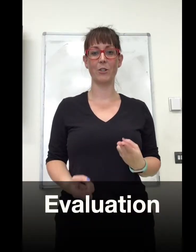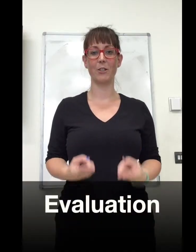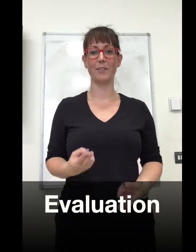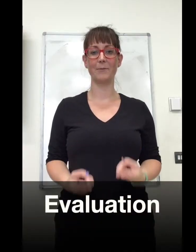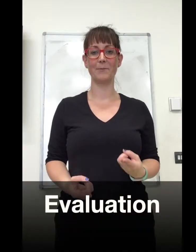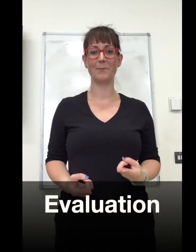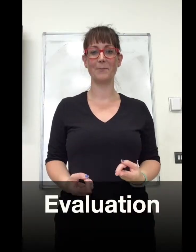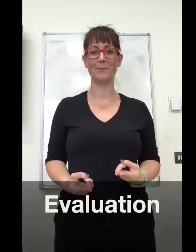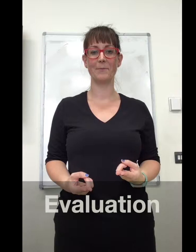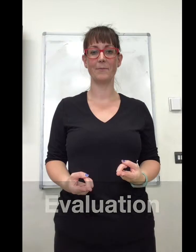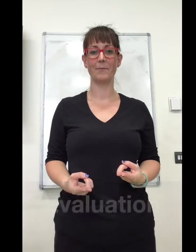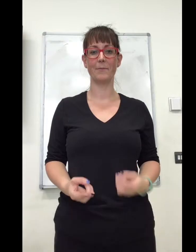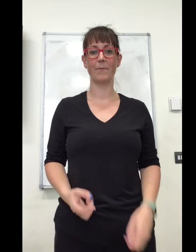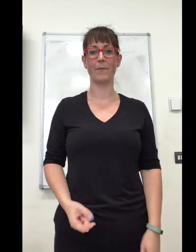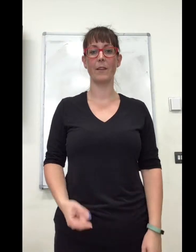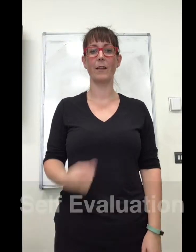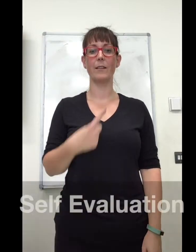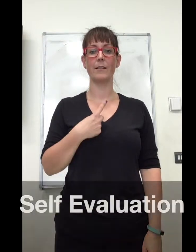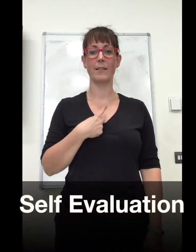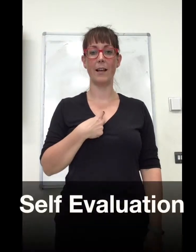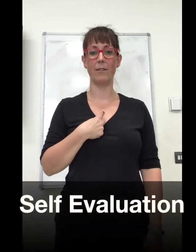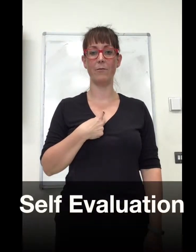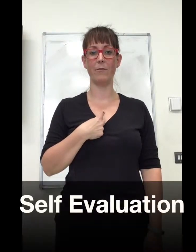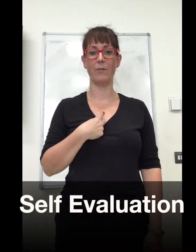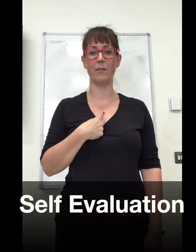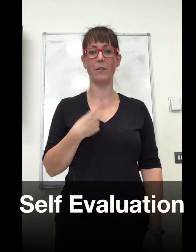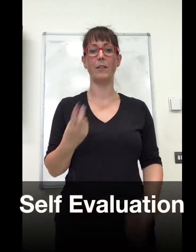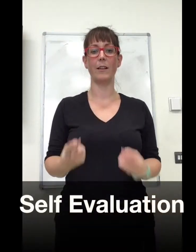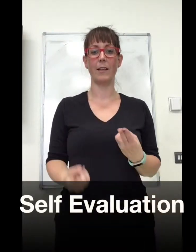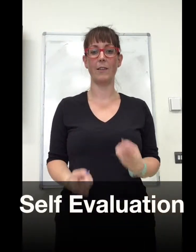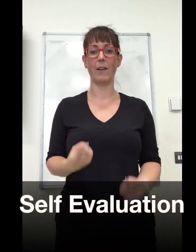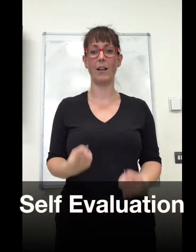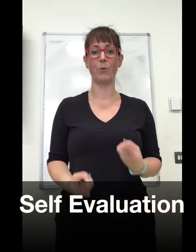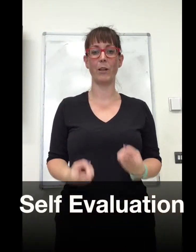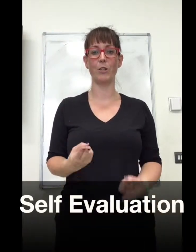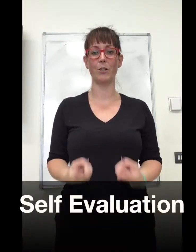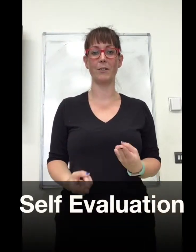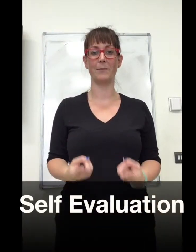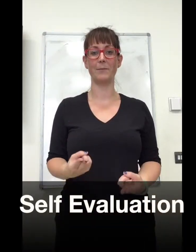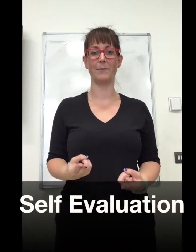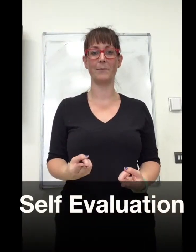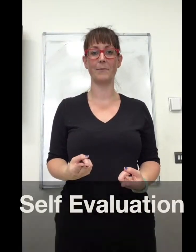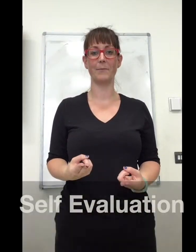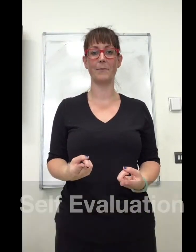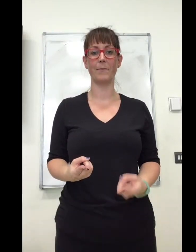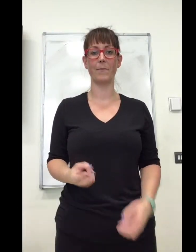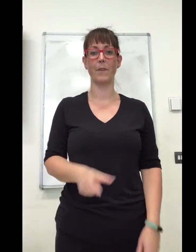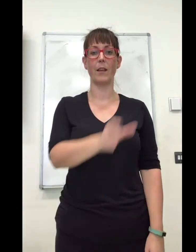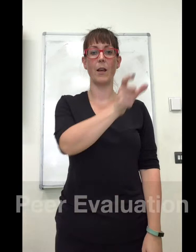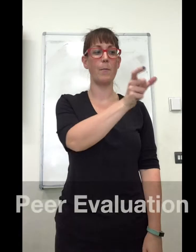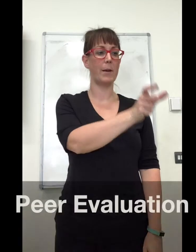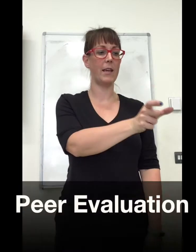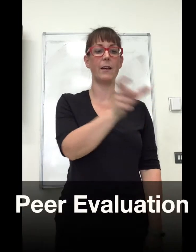Evaluation, self, evaluation, peer,